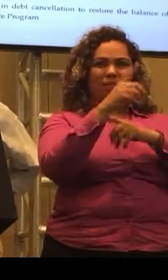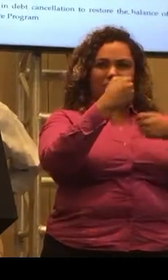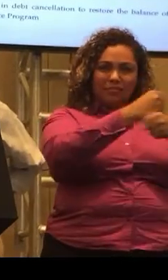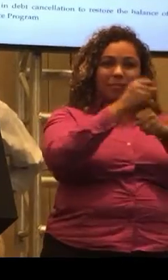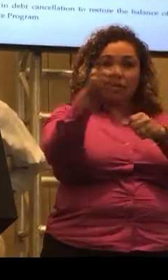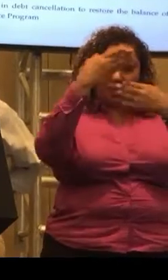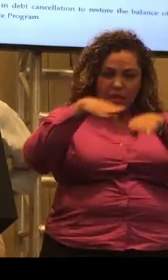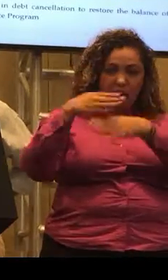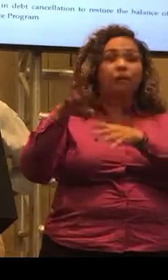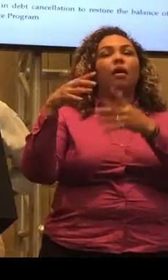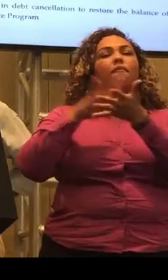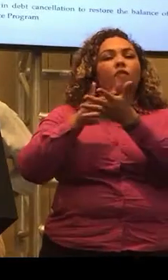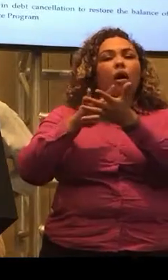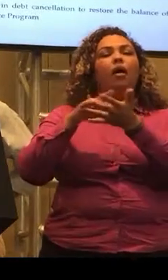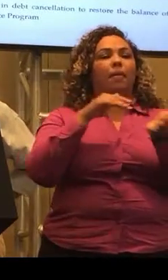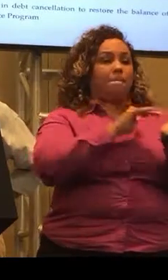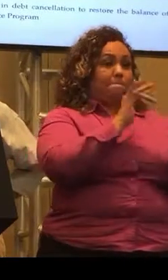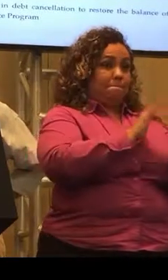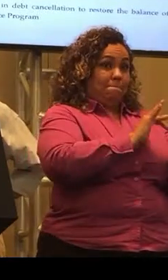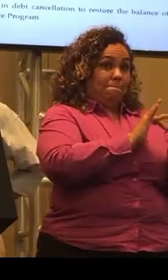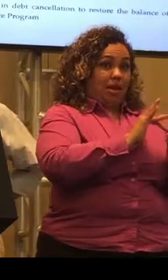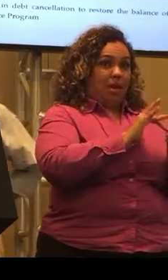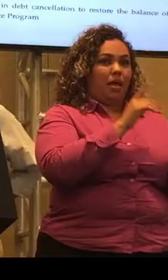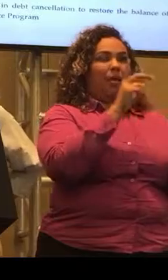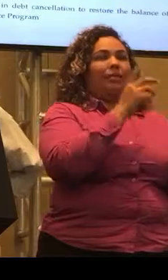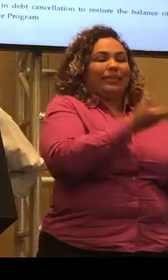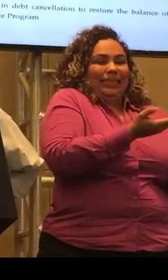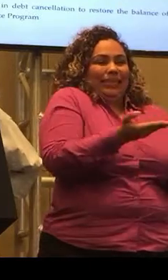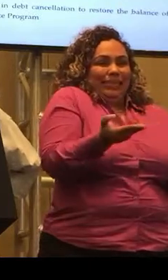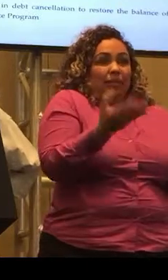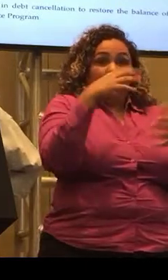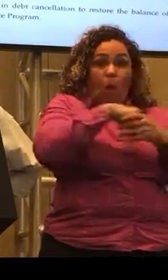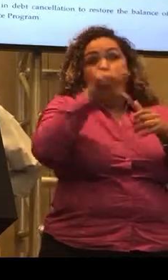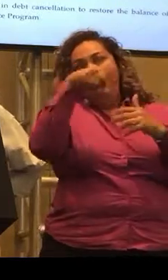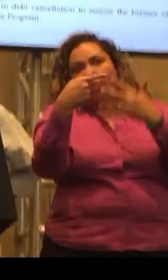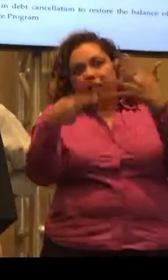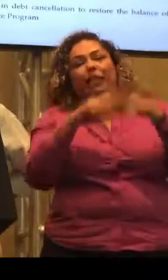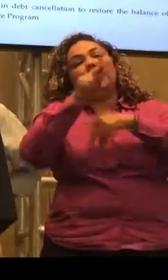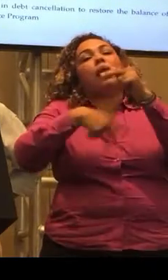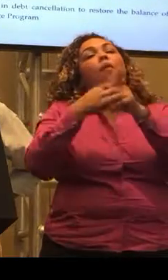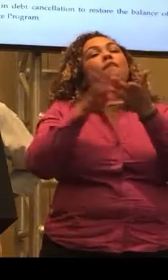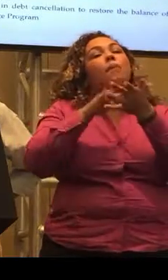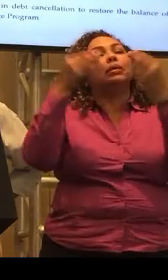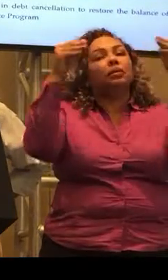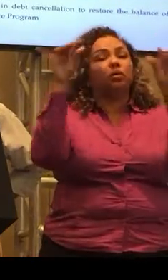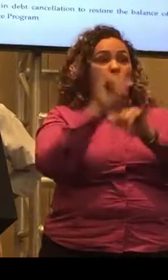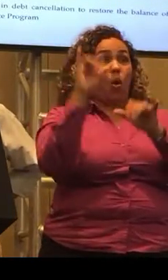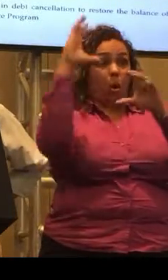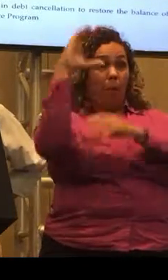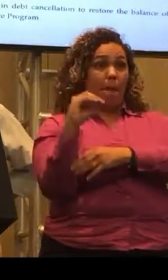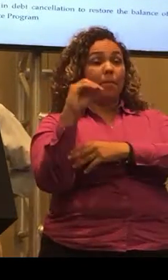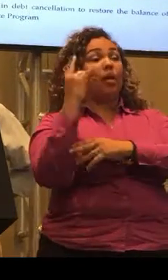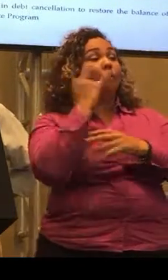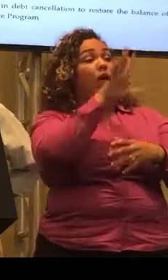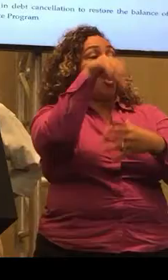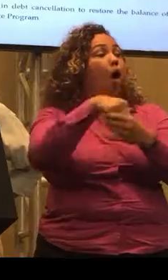divide that in pharmaceutical, medical devices among others. That means that if we are not included in